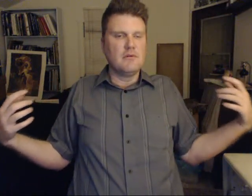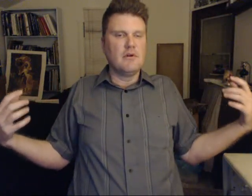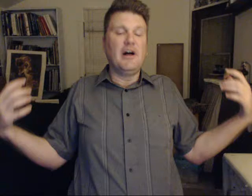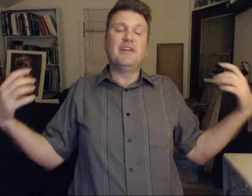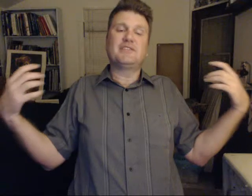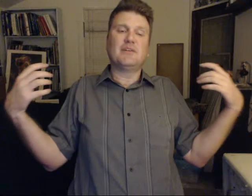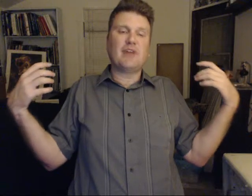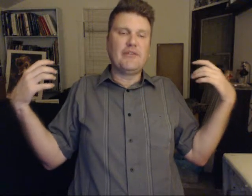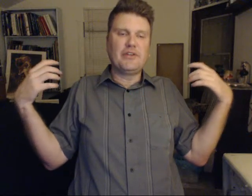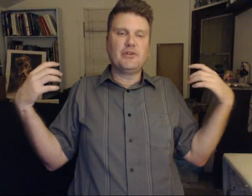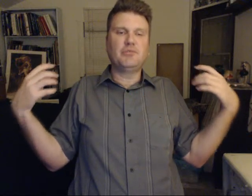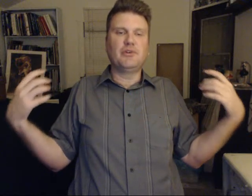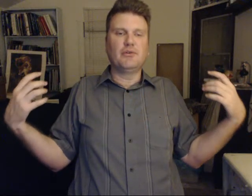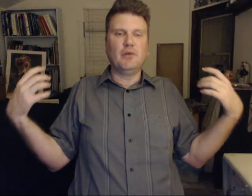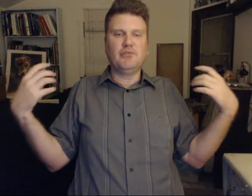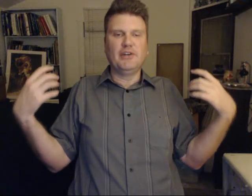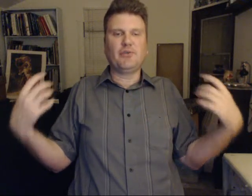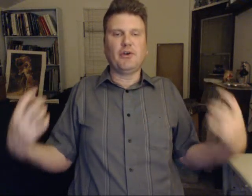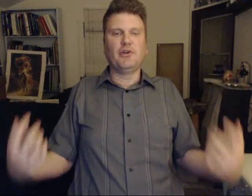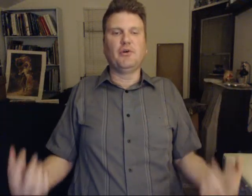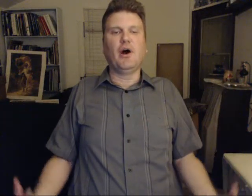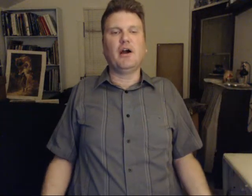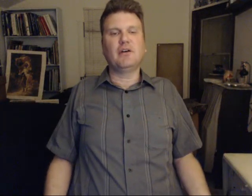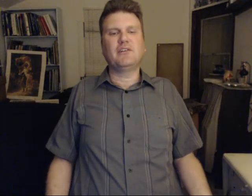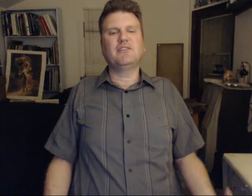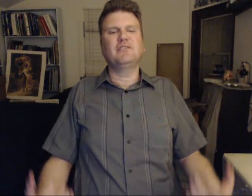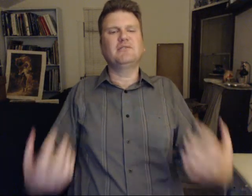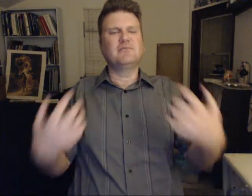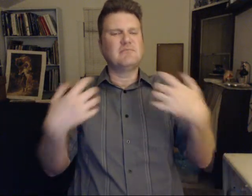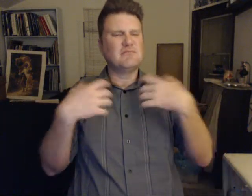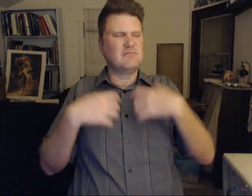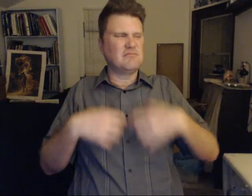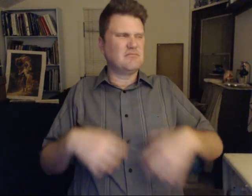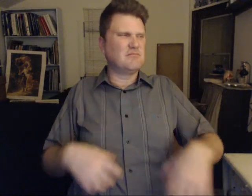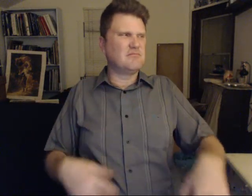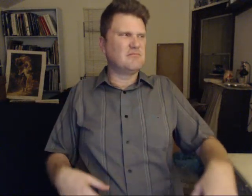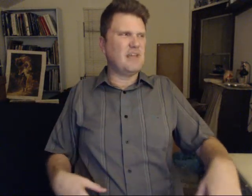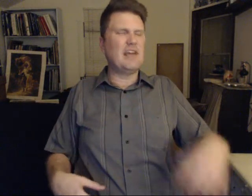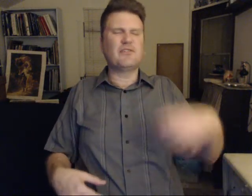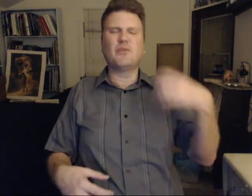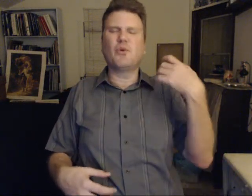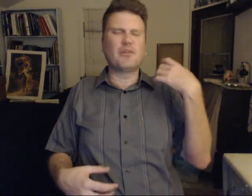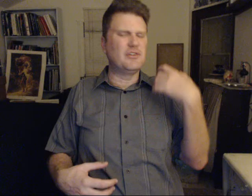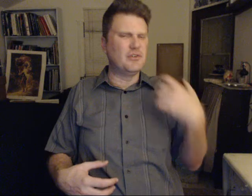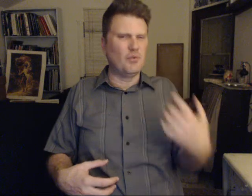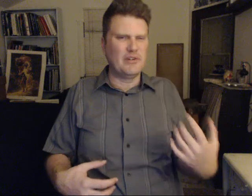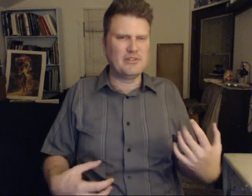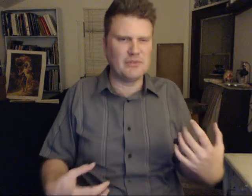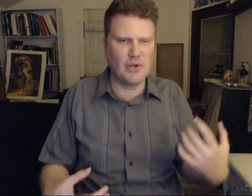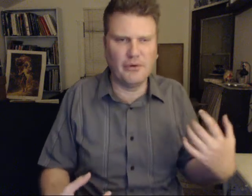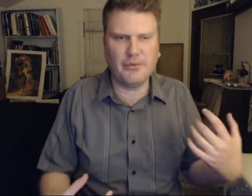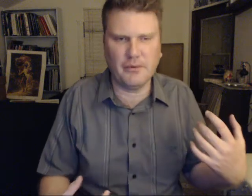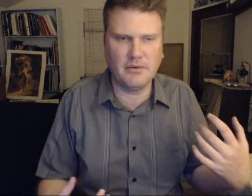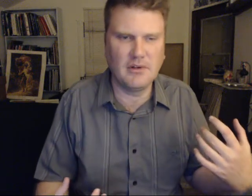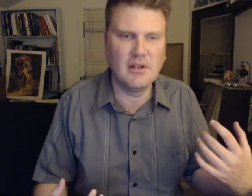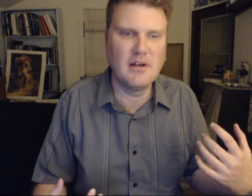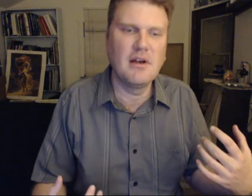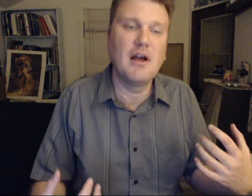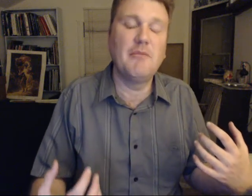And sometimes they do put you in a place where you are handling more than you wish to go through. Many